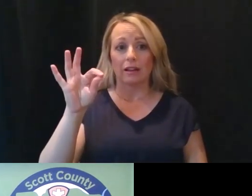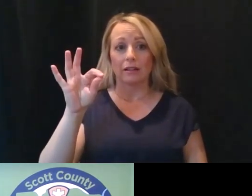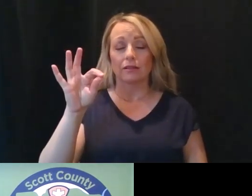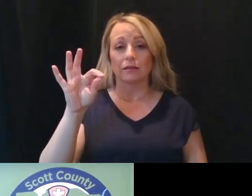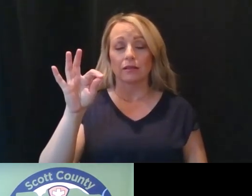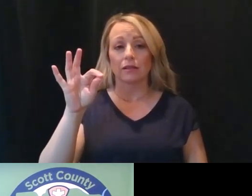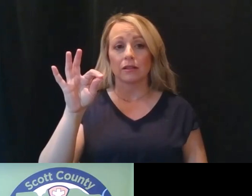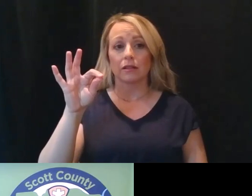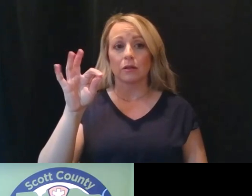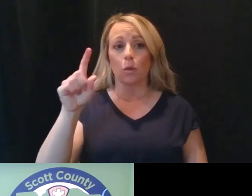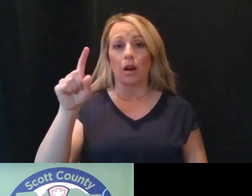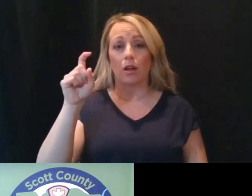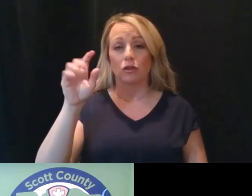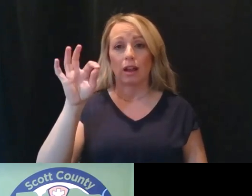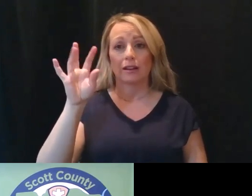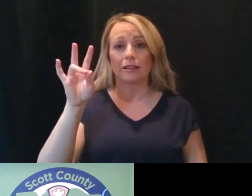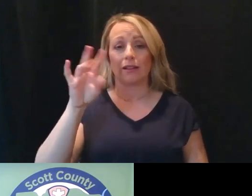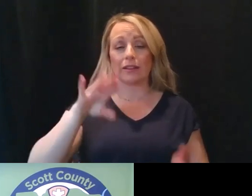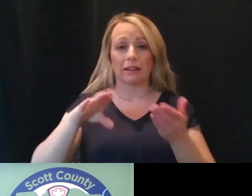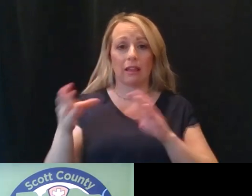197 deaths.